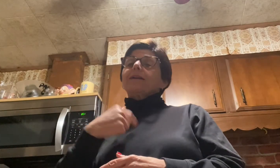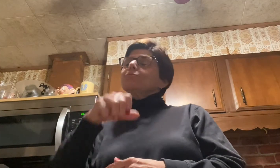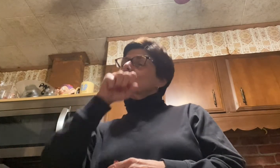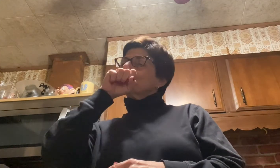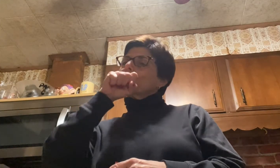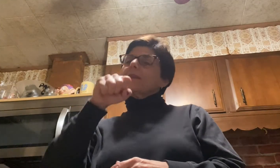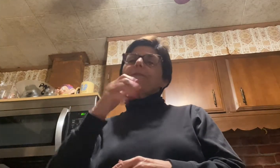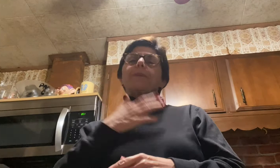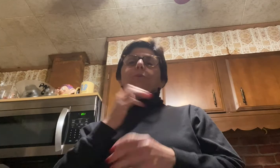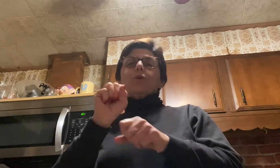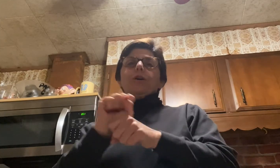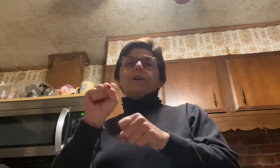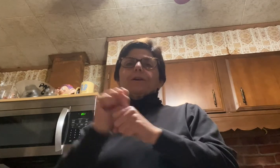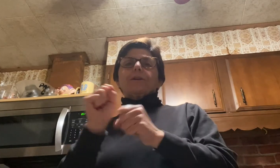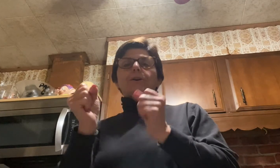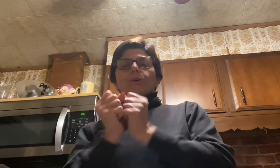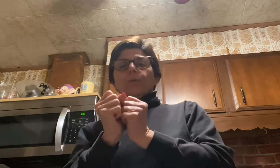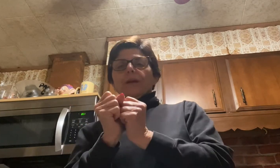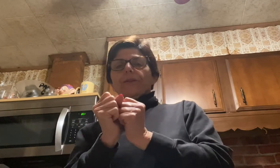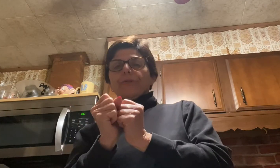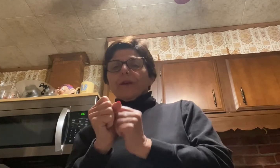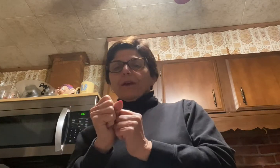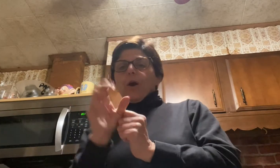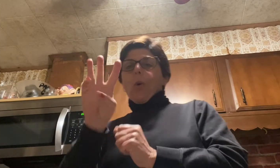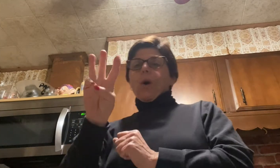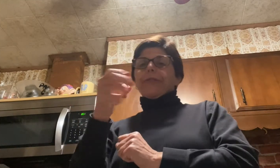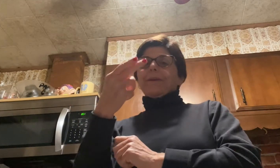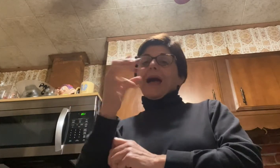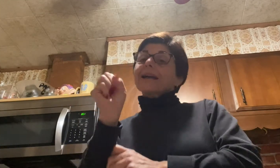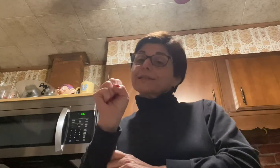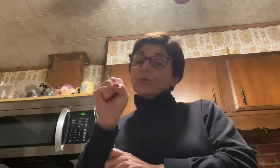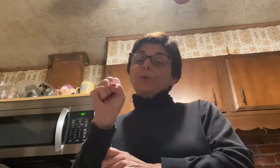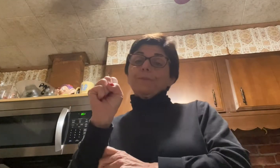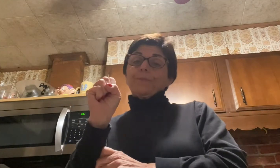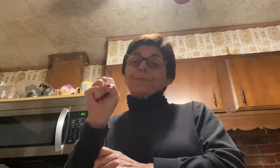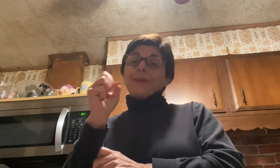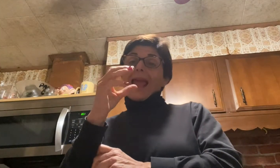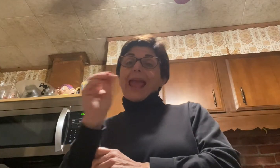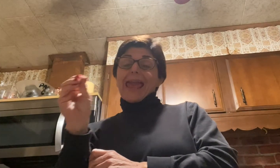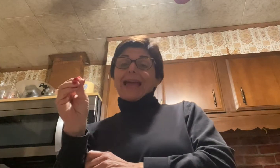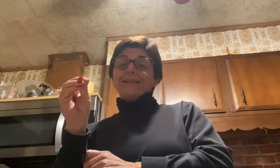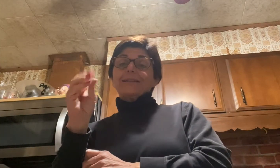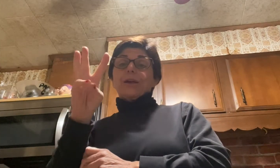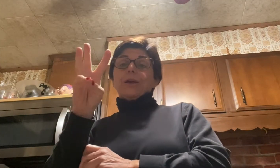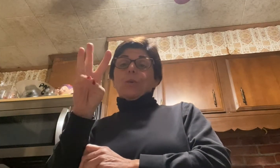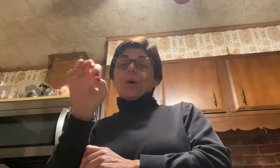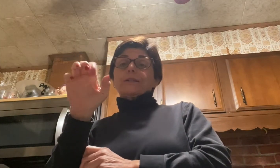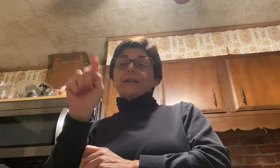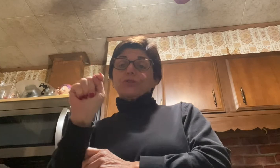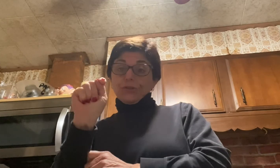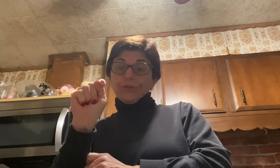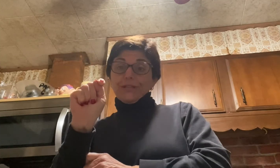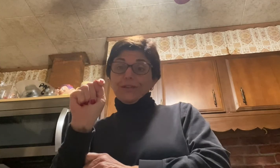love my work with Waltham High School, Waltham Watertown Children's Theater,